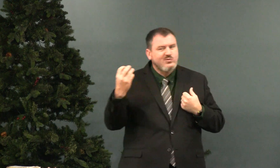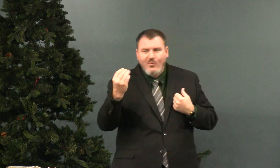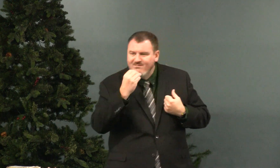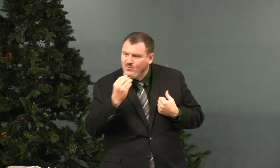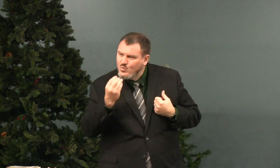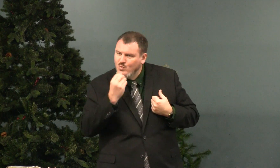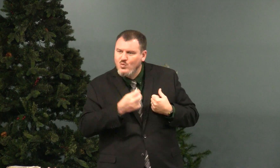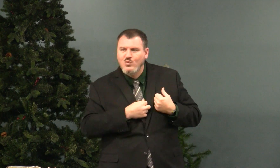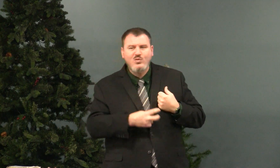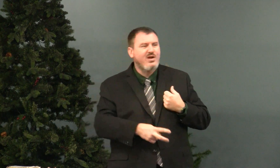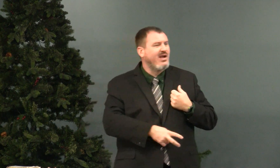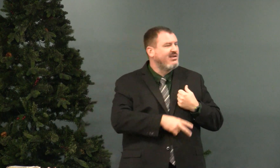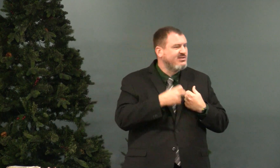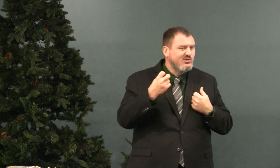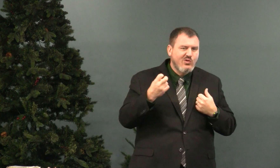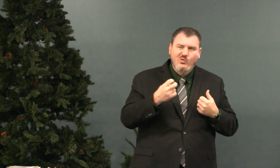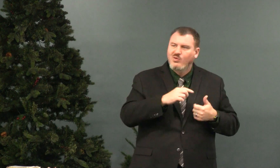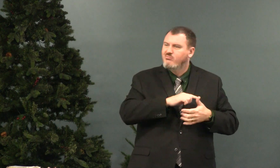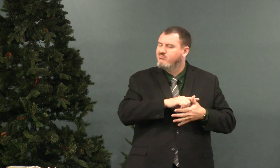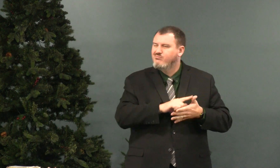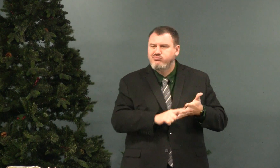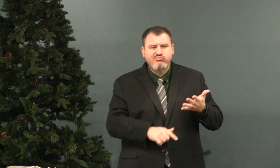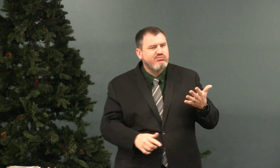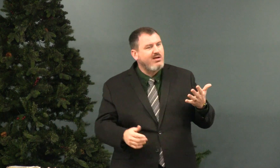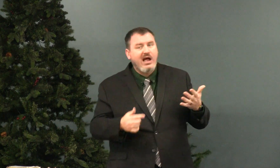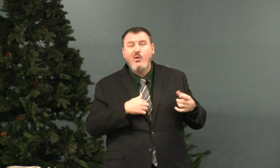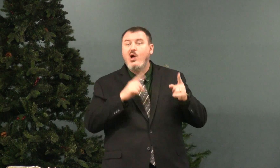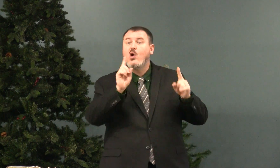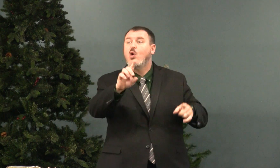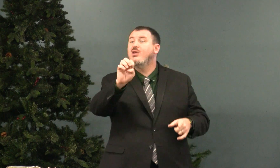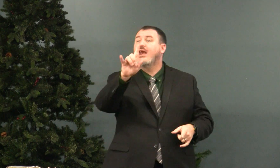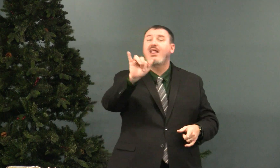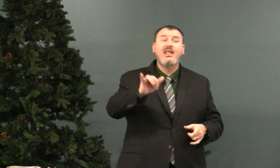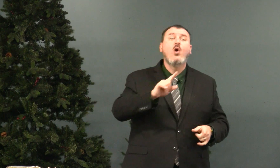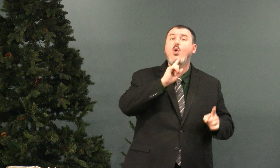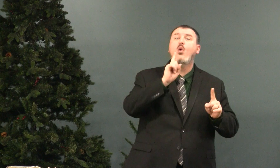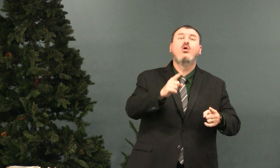But I stole food. I stole several things.